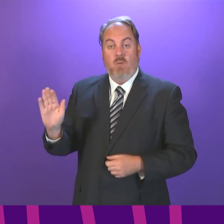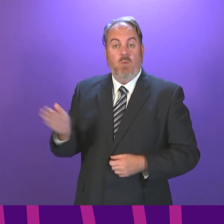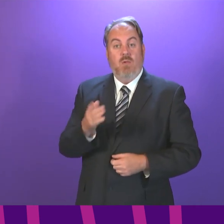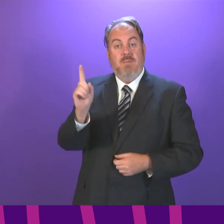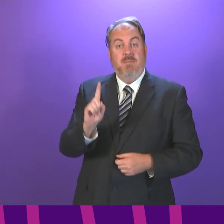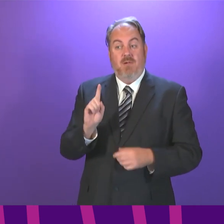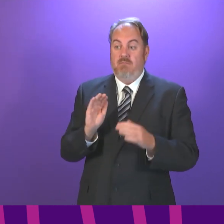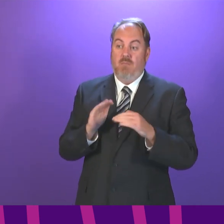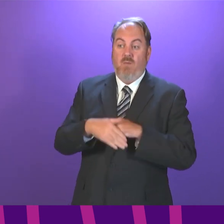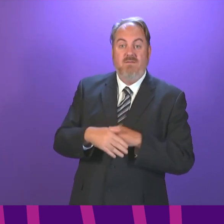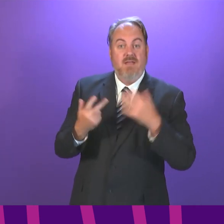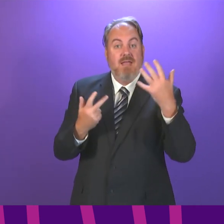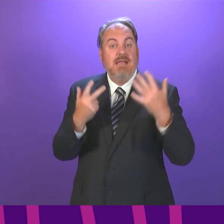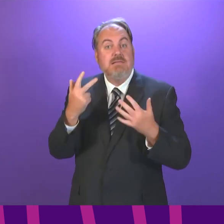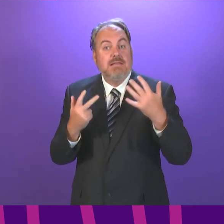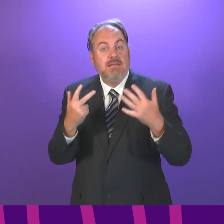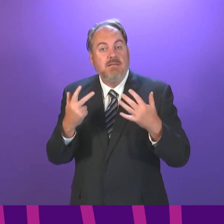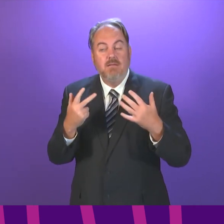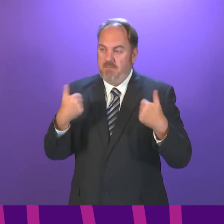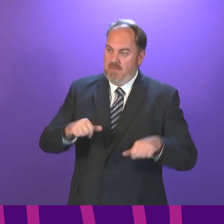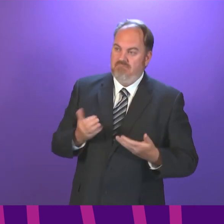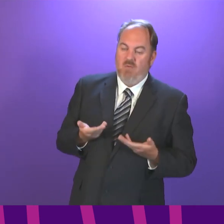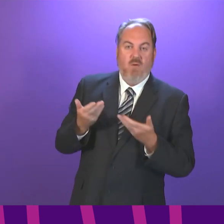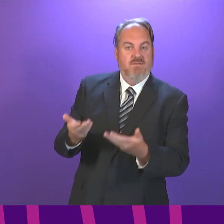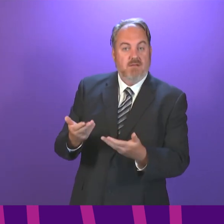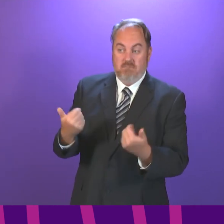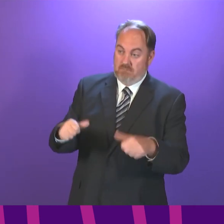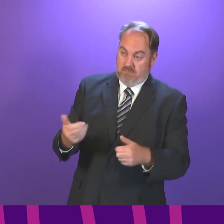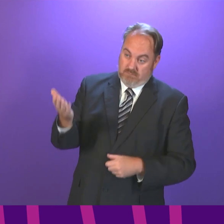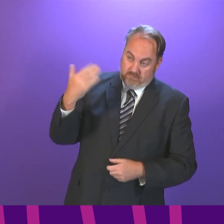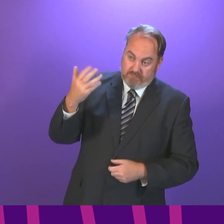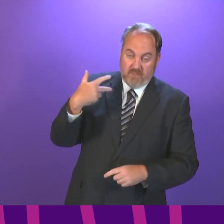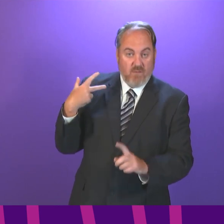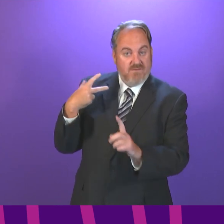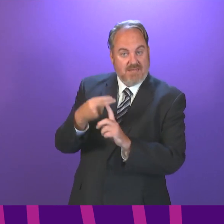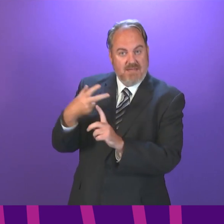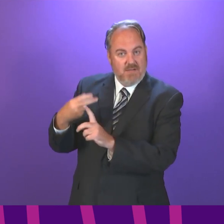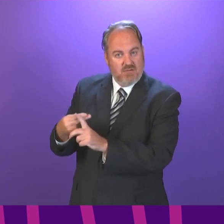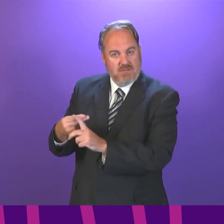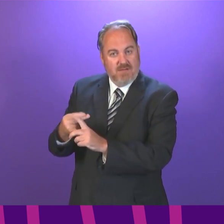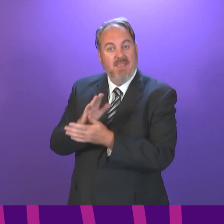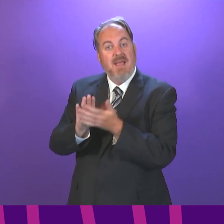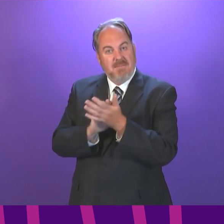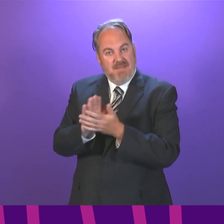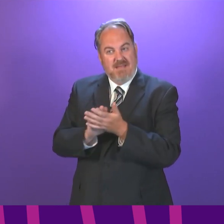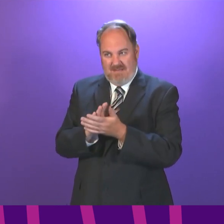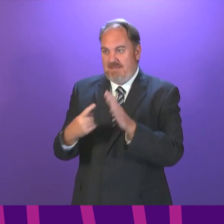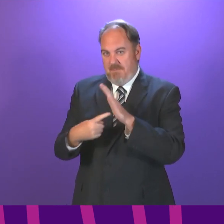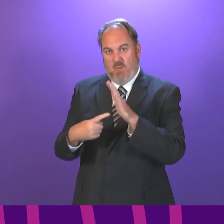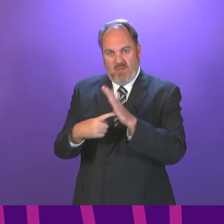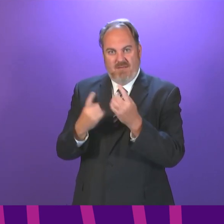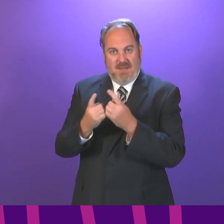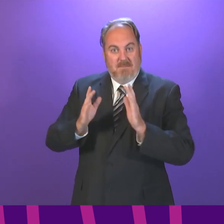40-year-olds have been offered both doses. These were key milestones for moving beyond level zero. These milestones